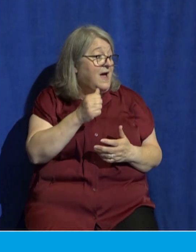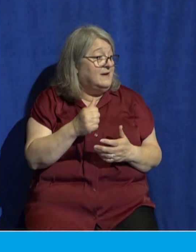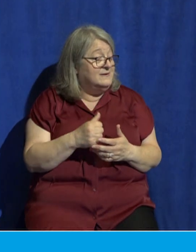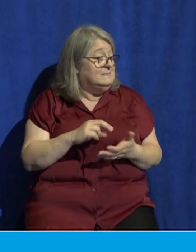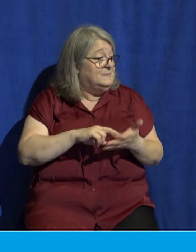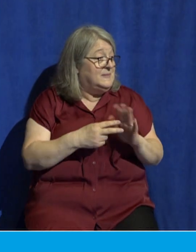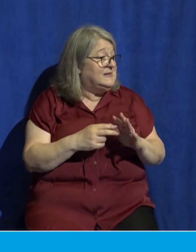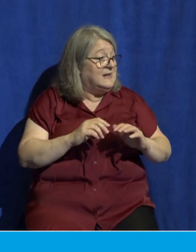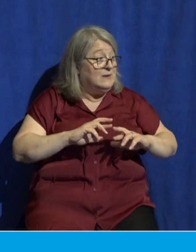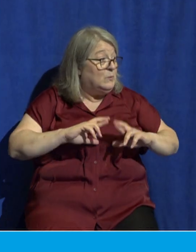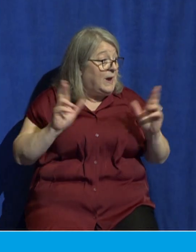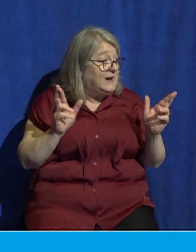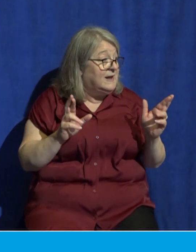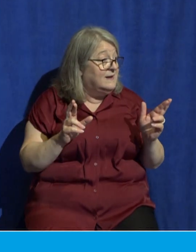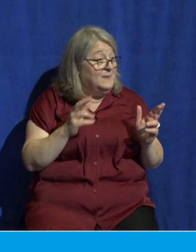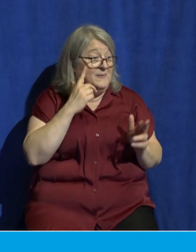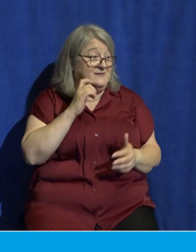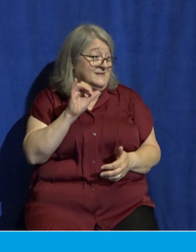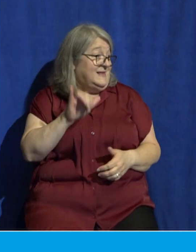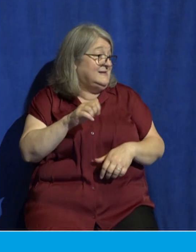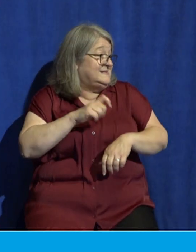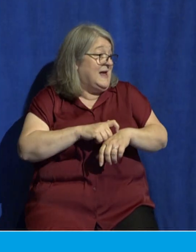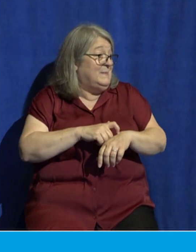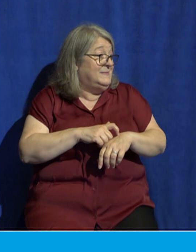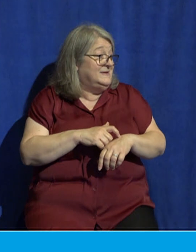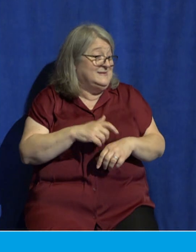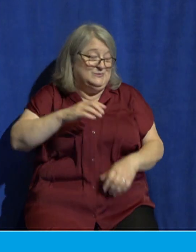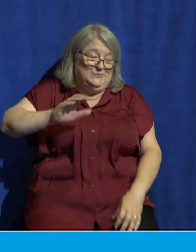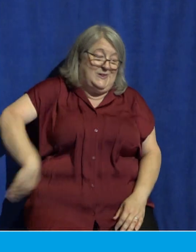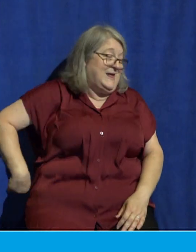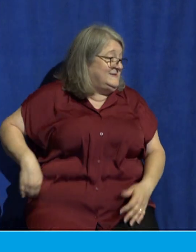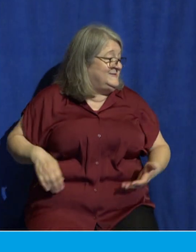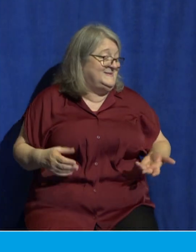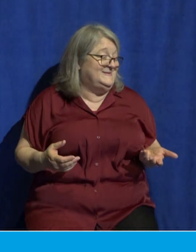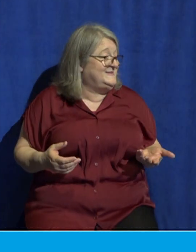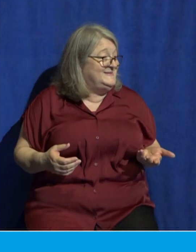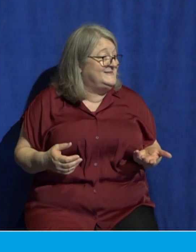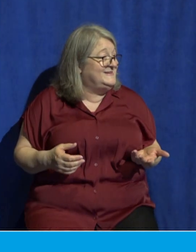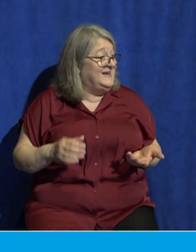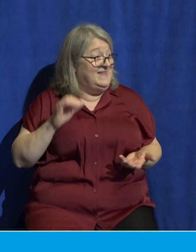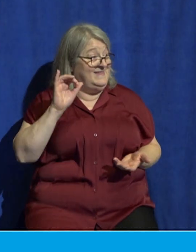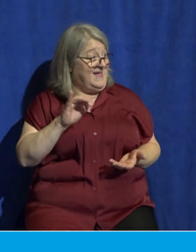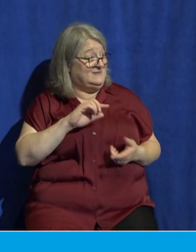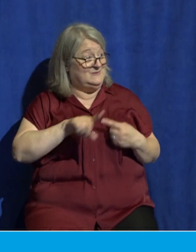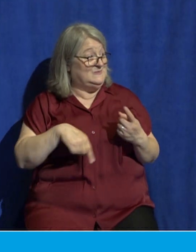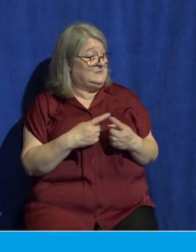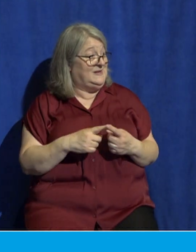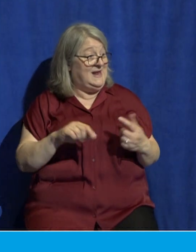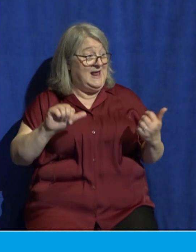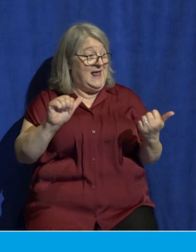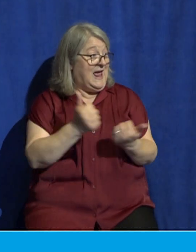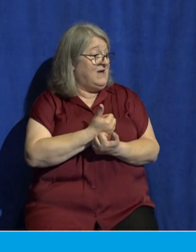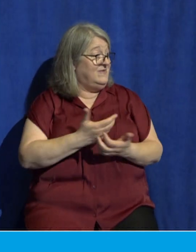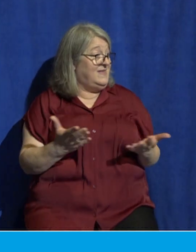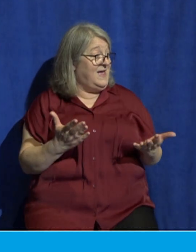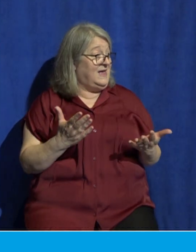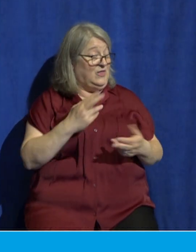to come by that point it will already be too late this is when everything in the cosmic universe will be bearing